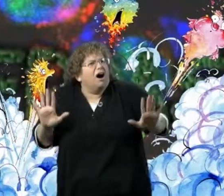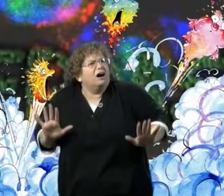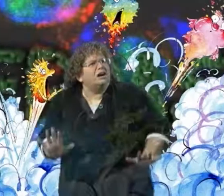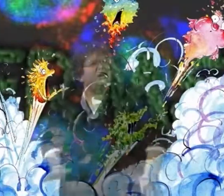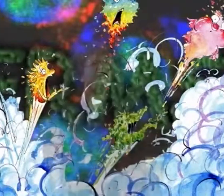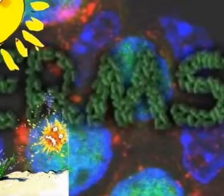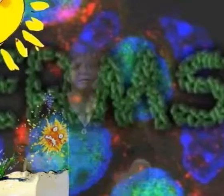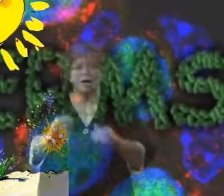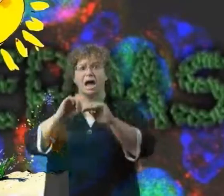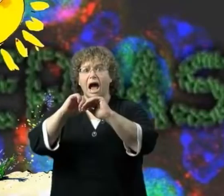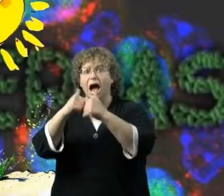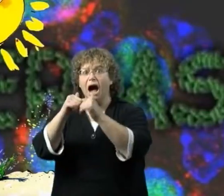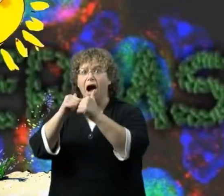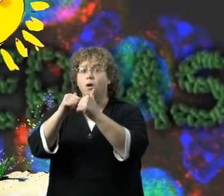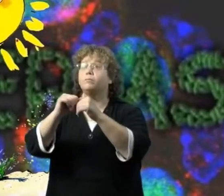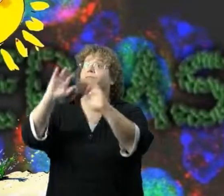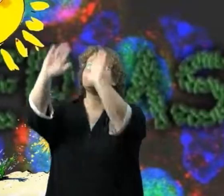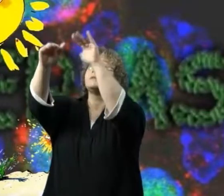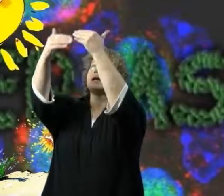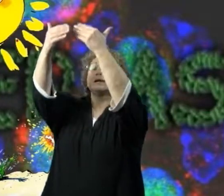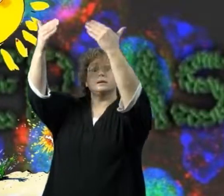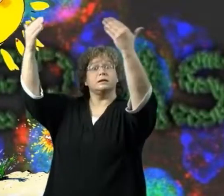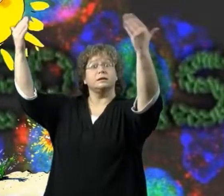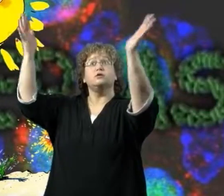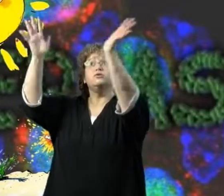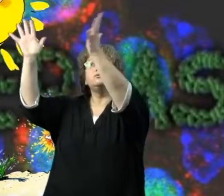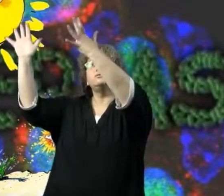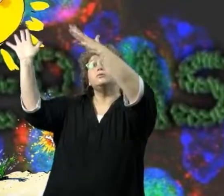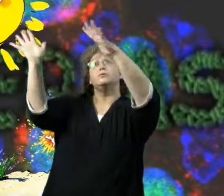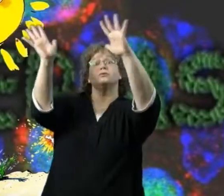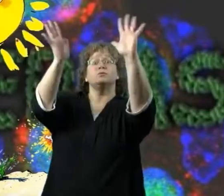Fresh air and sunshine Even worse